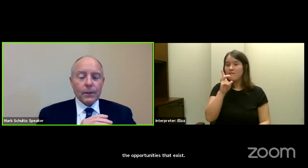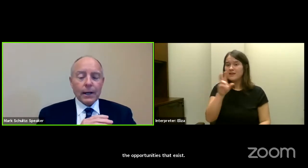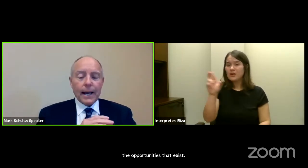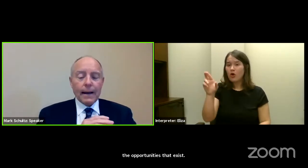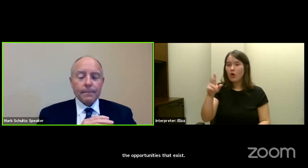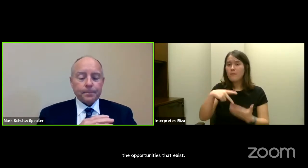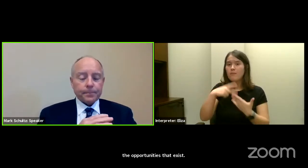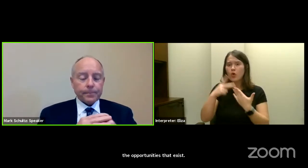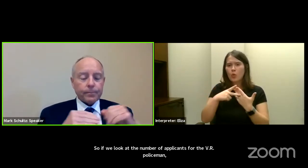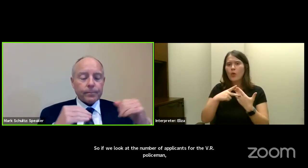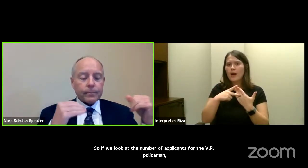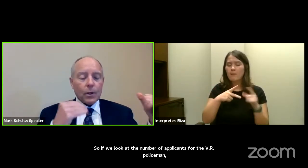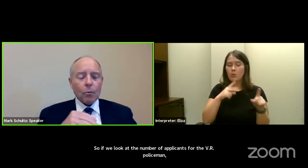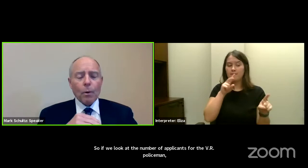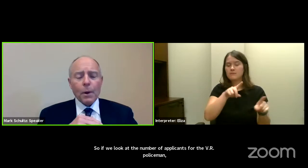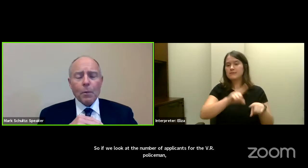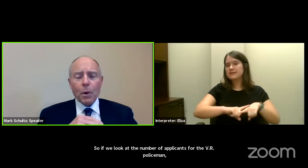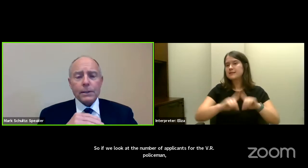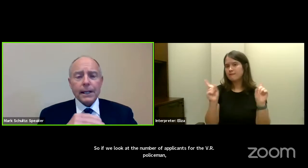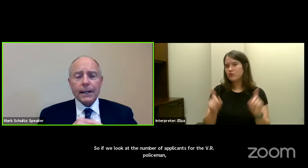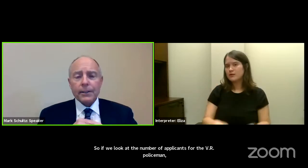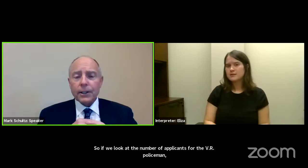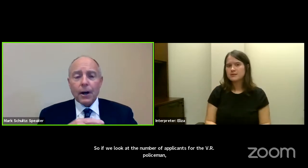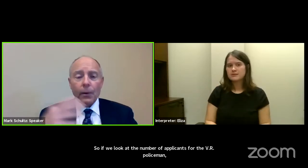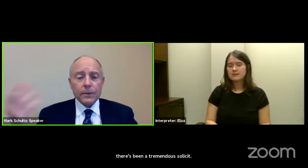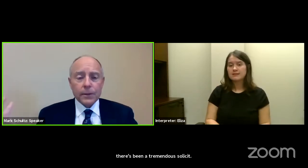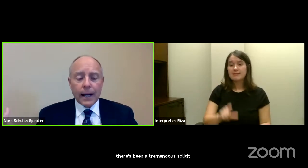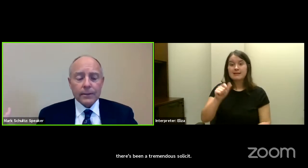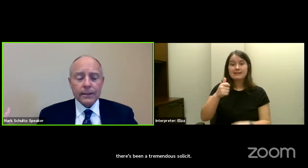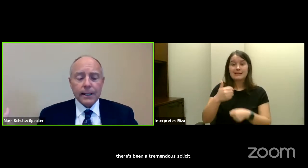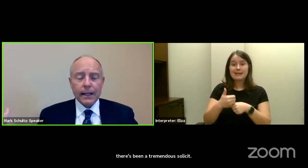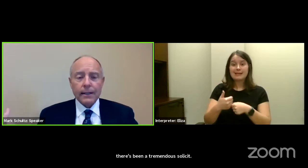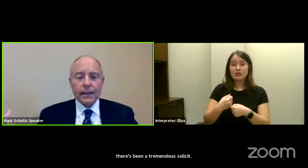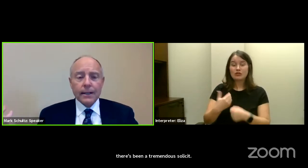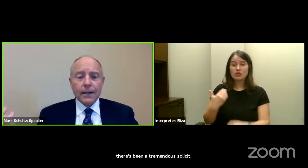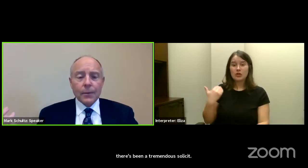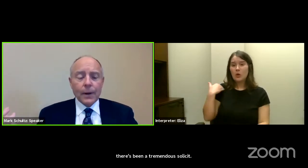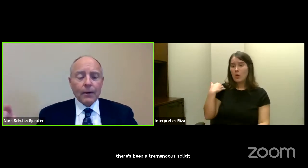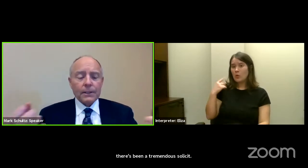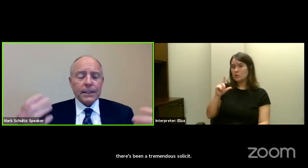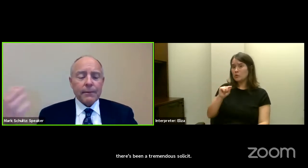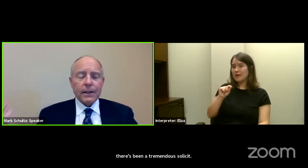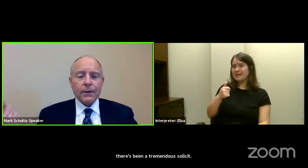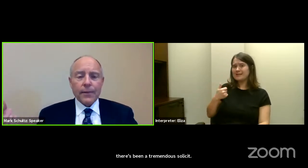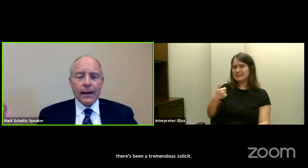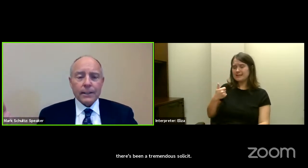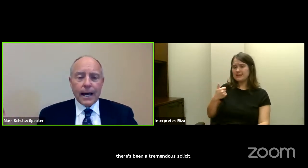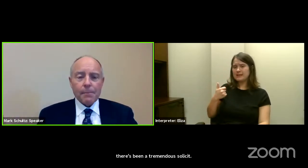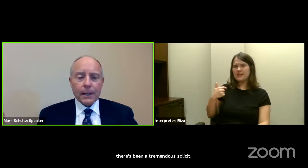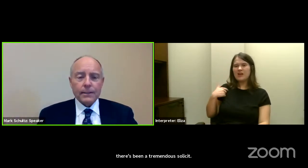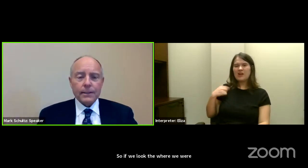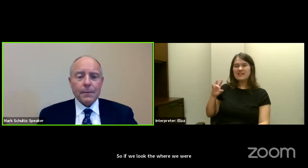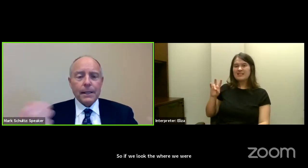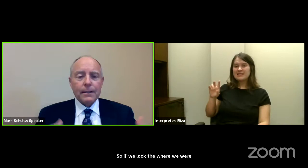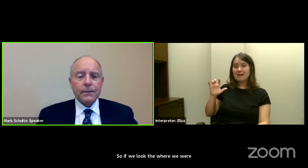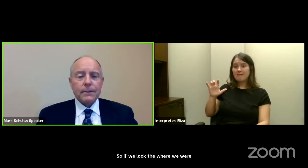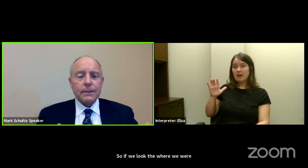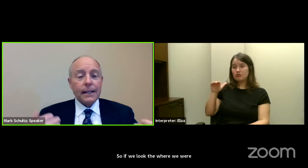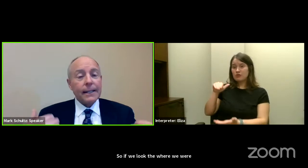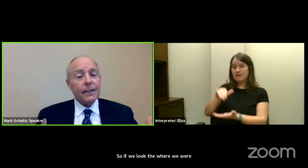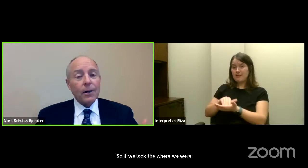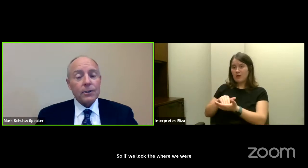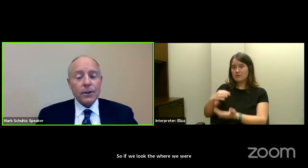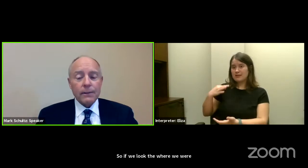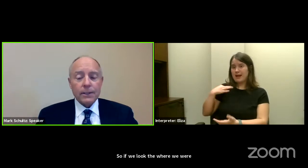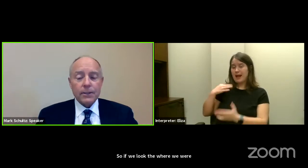So if we look at where we were 10 years ago in 2010, we had over 700,000 applicants coming in